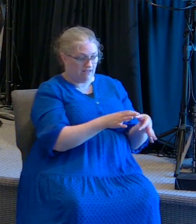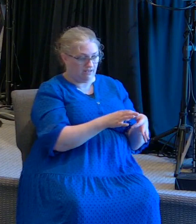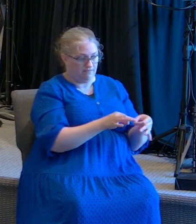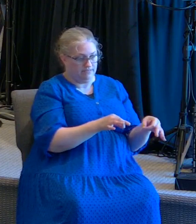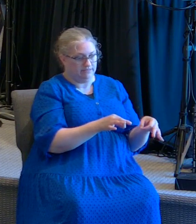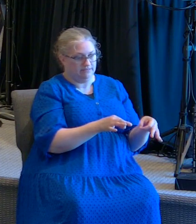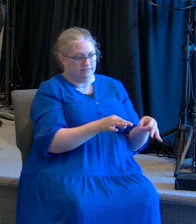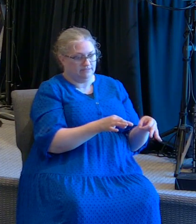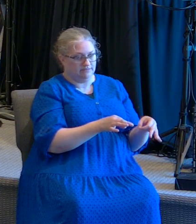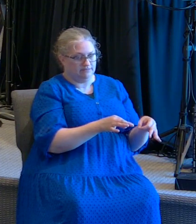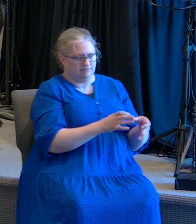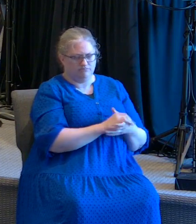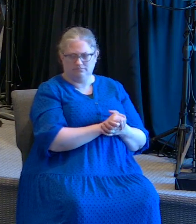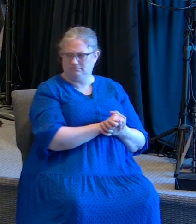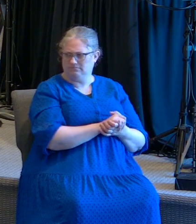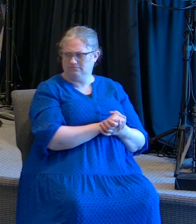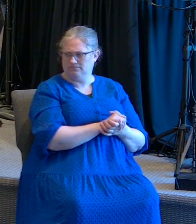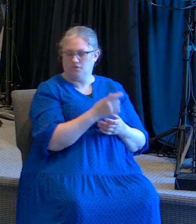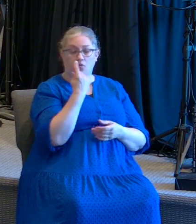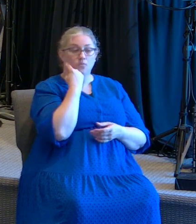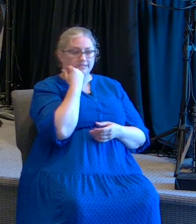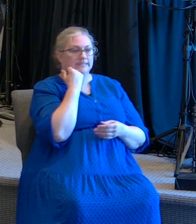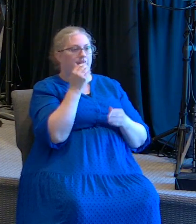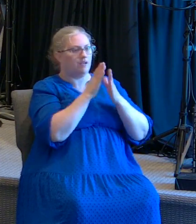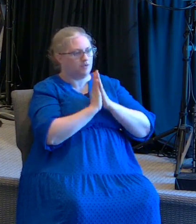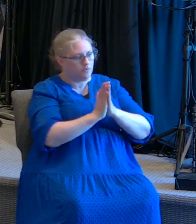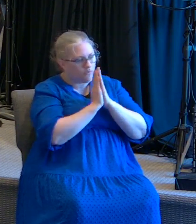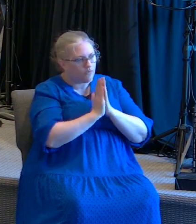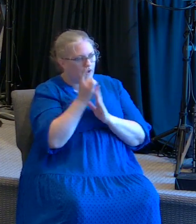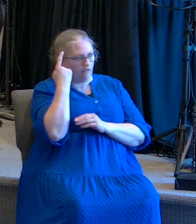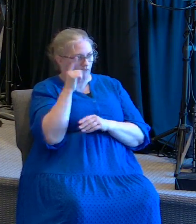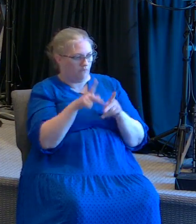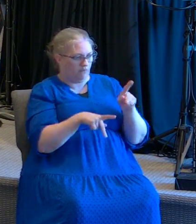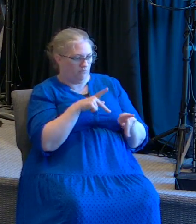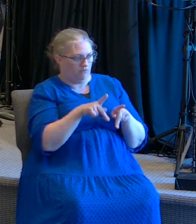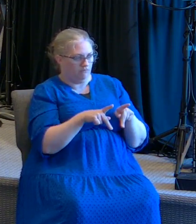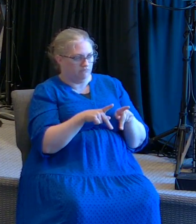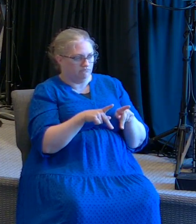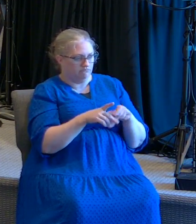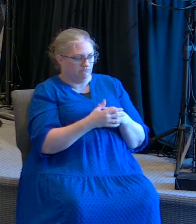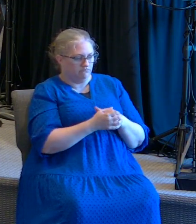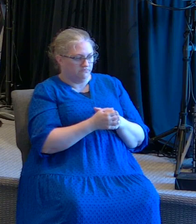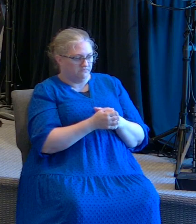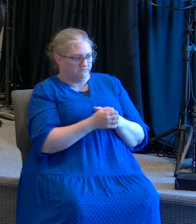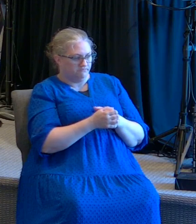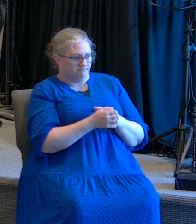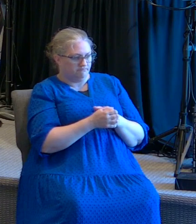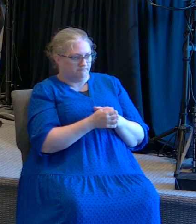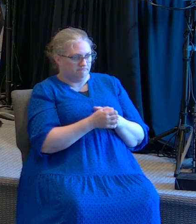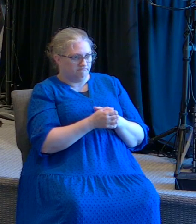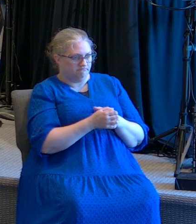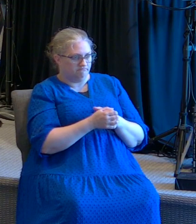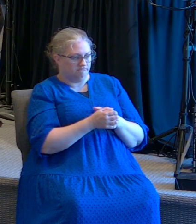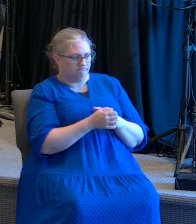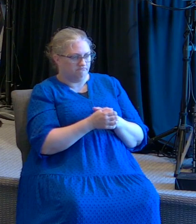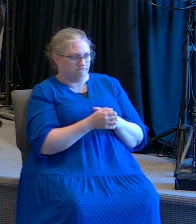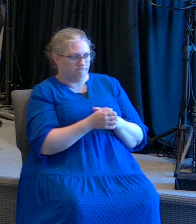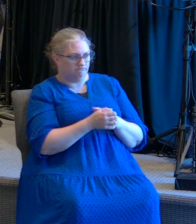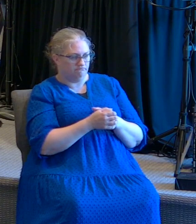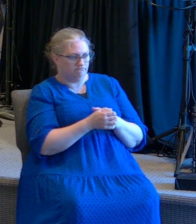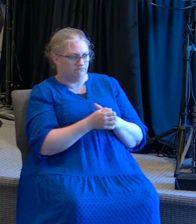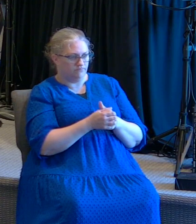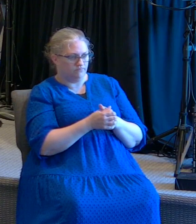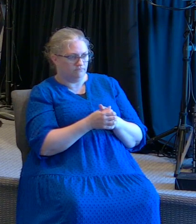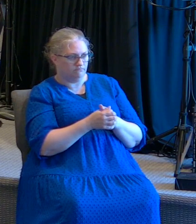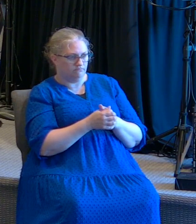people about recently. Una de las cosas que he orado por la gente últimamente.